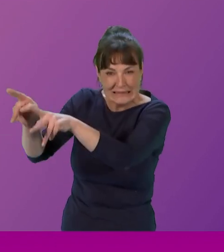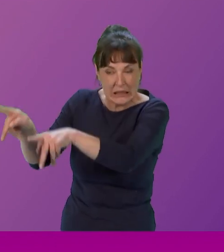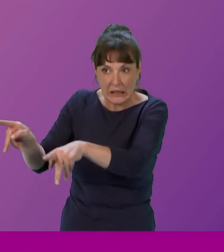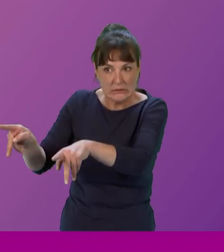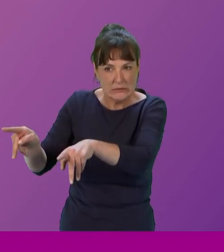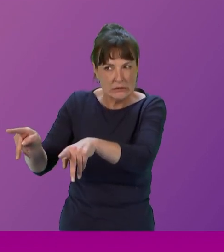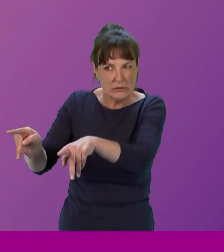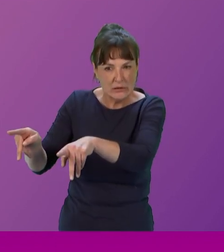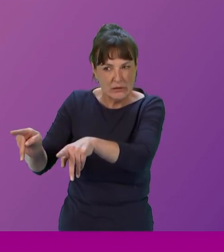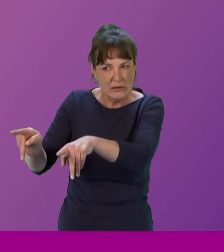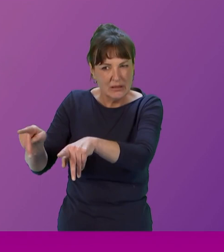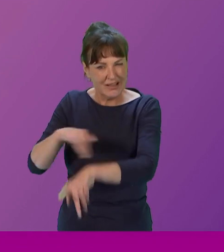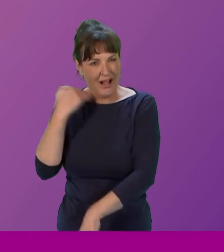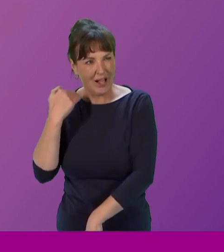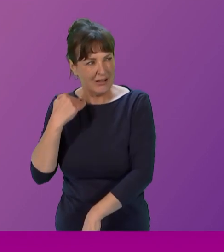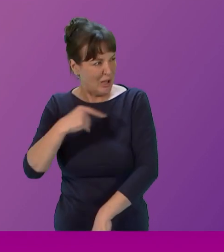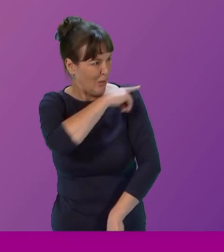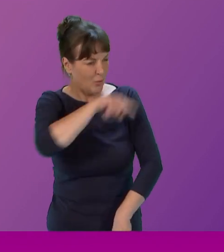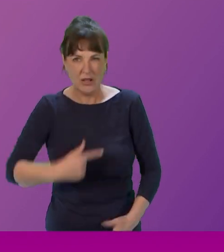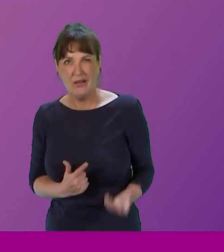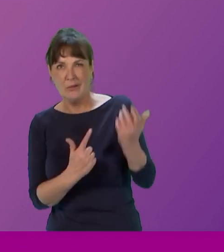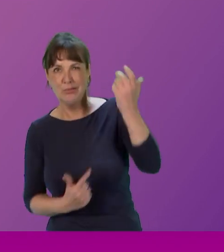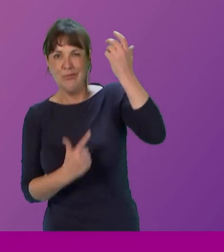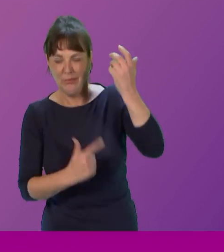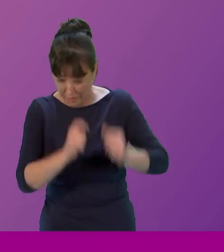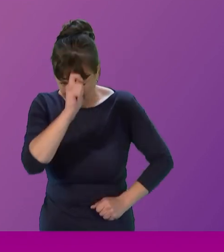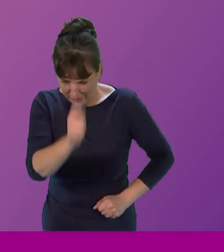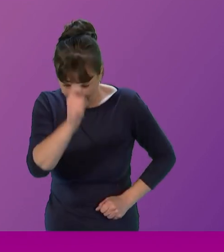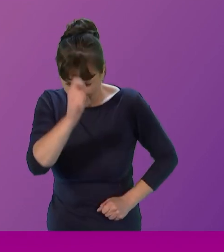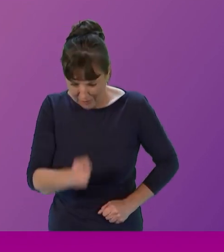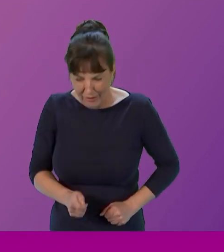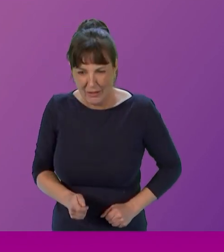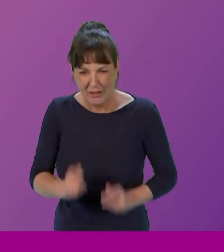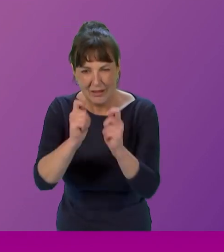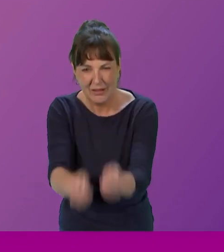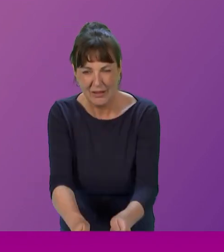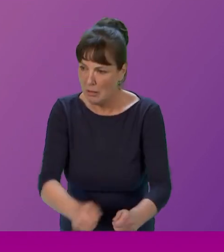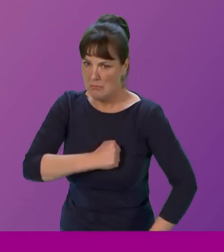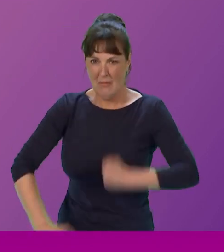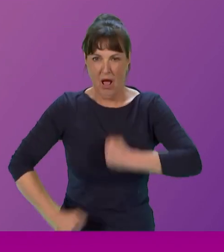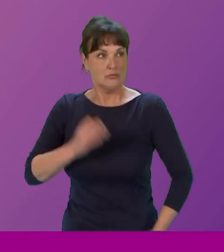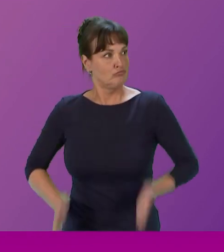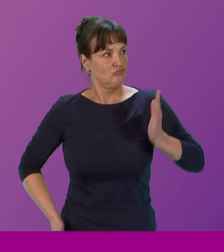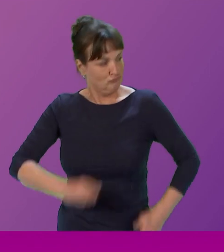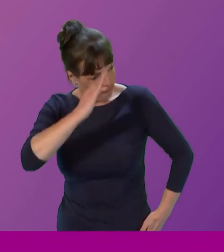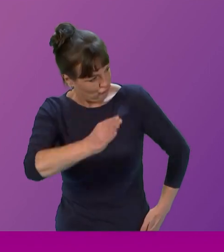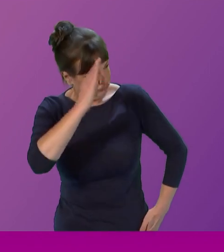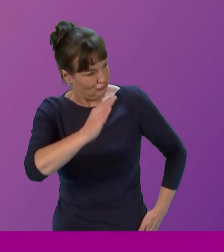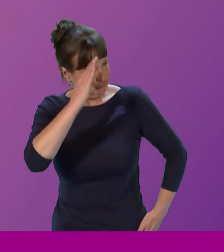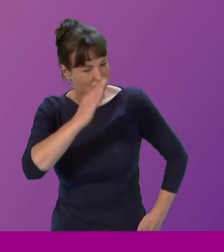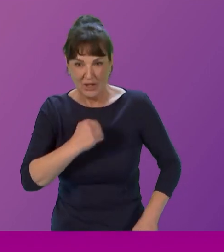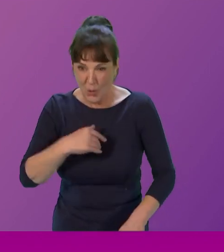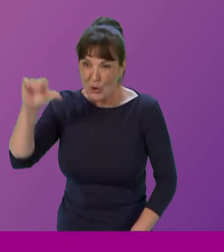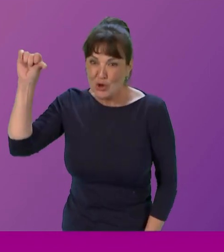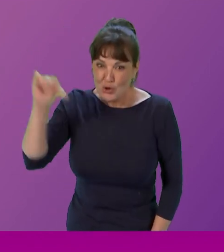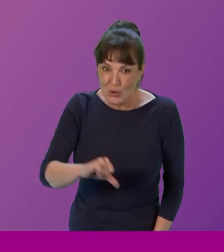gunfire, people shooting rifles, people marching past in uniforms, when we should be reaching forward to those uniforms and